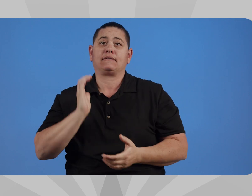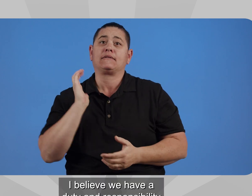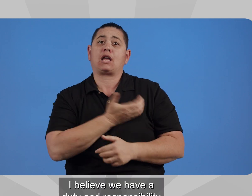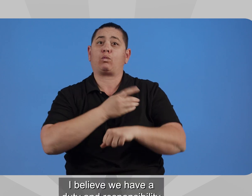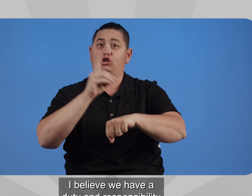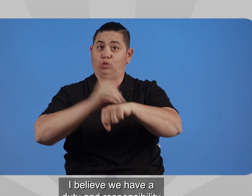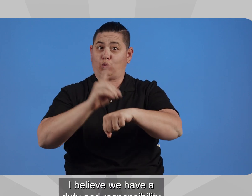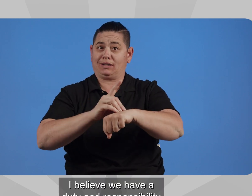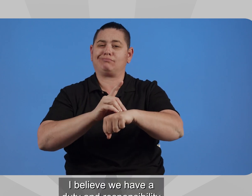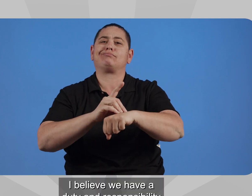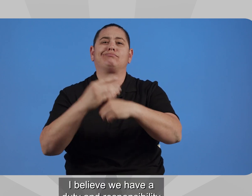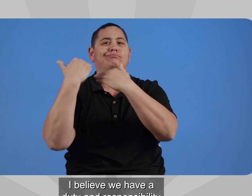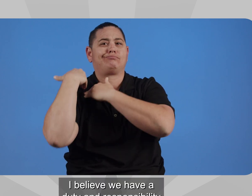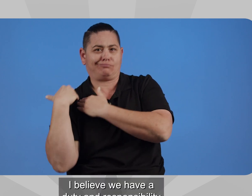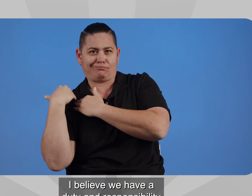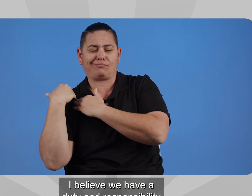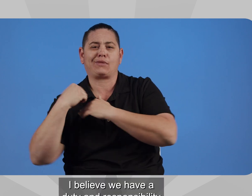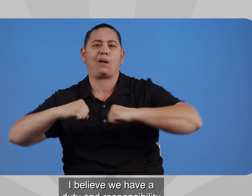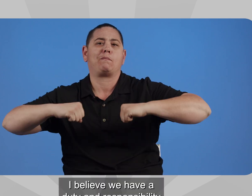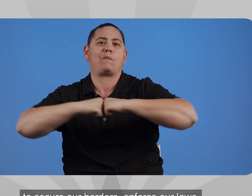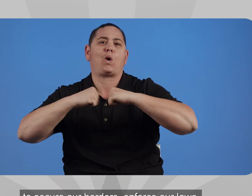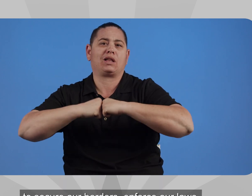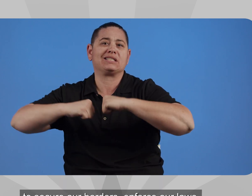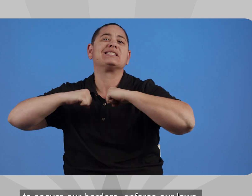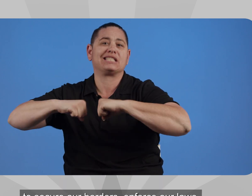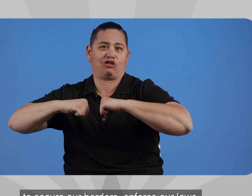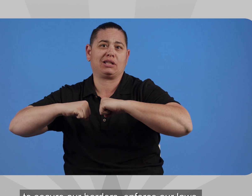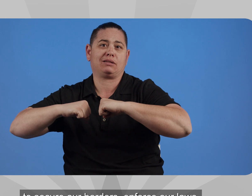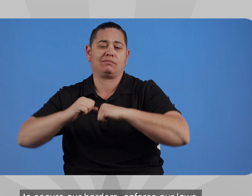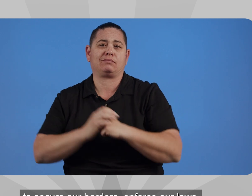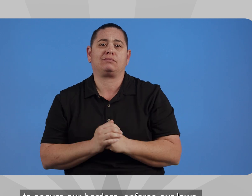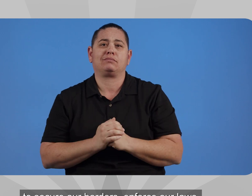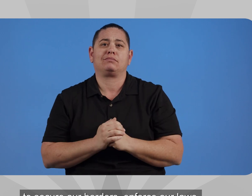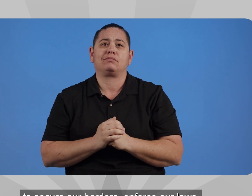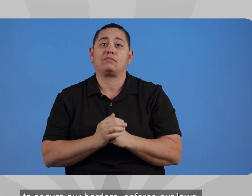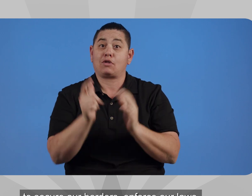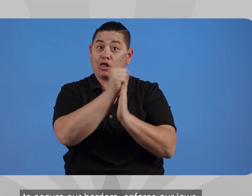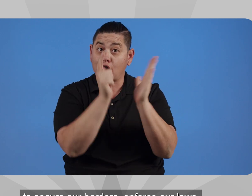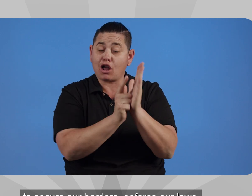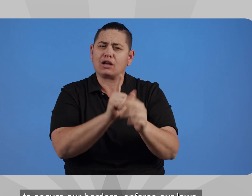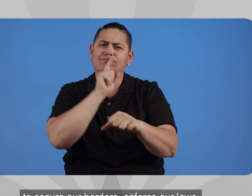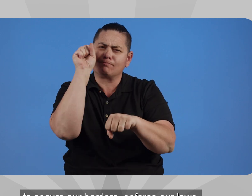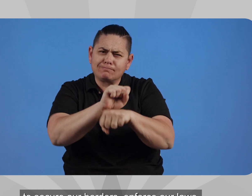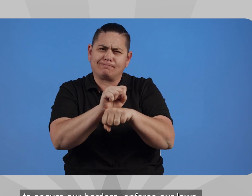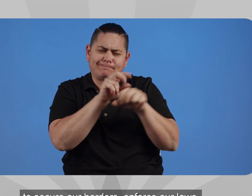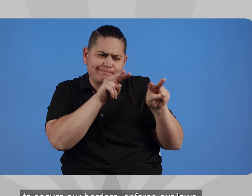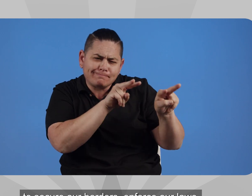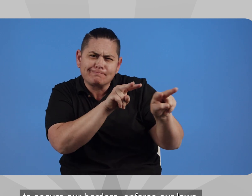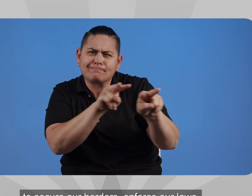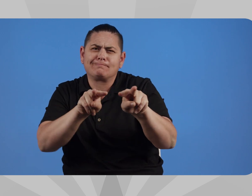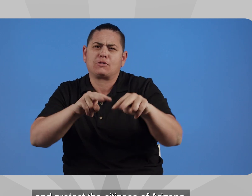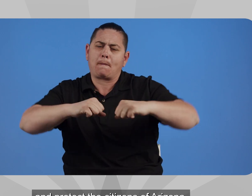I believe we have a duty and responsibility to secure our borders, enforce our